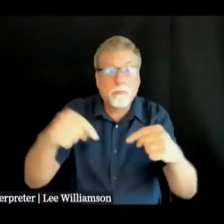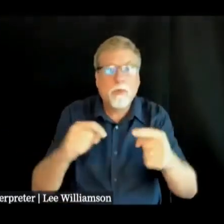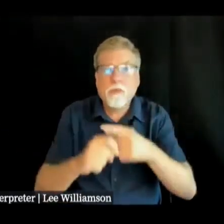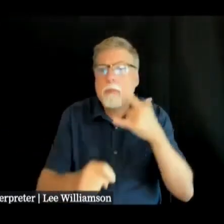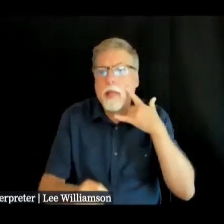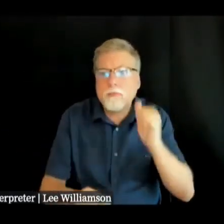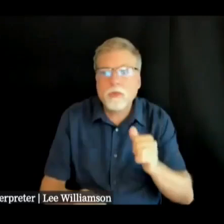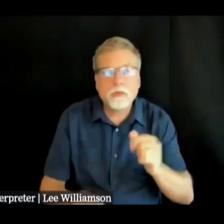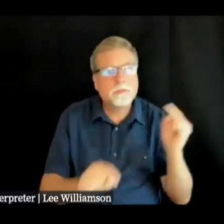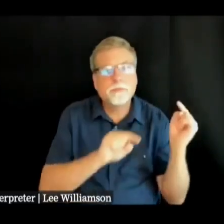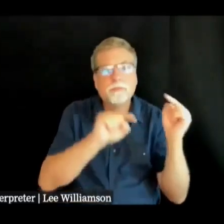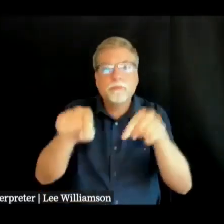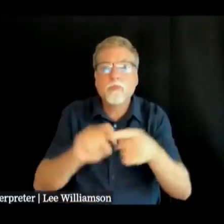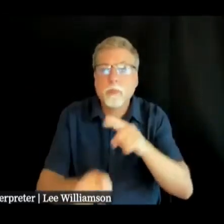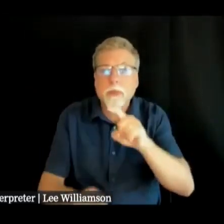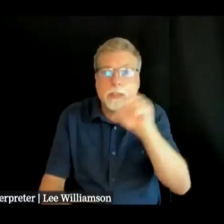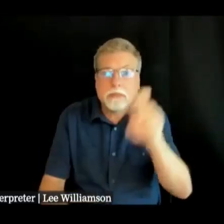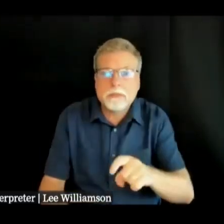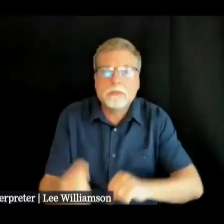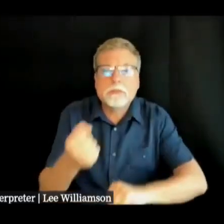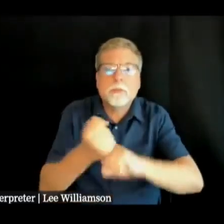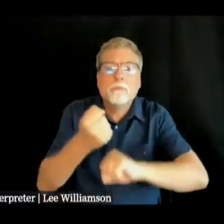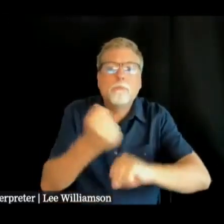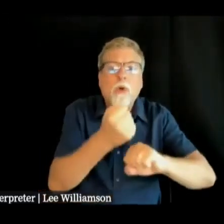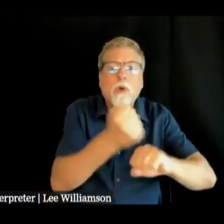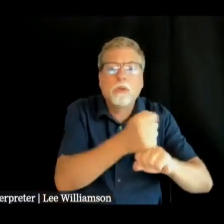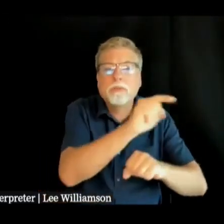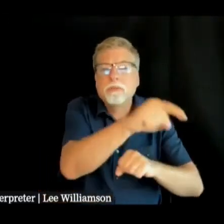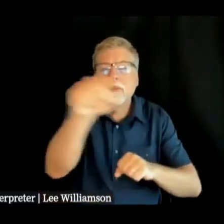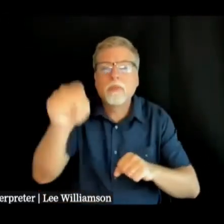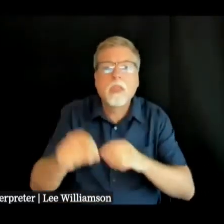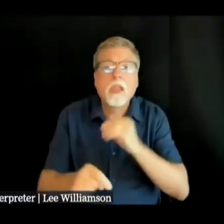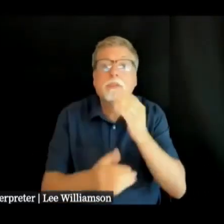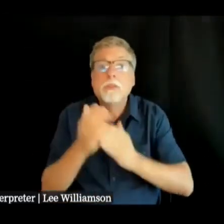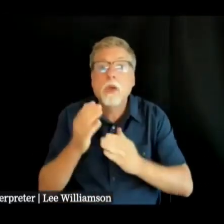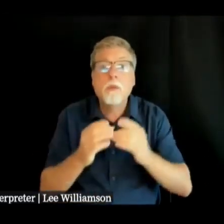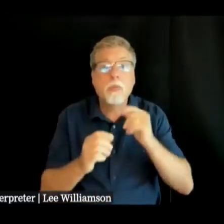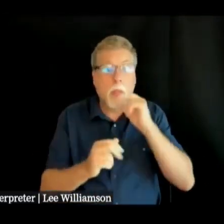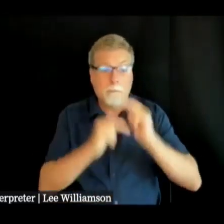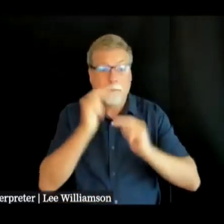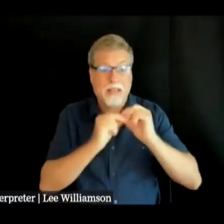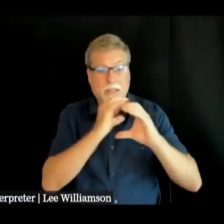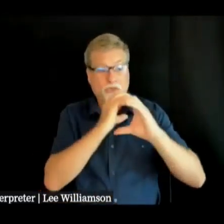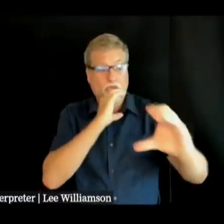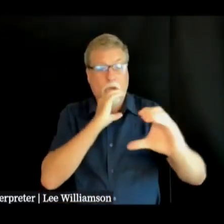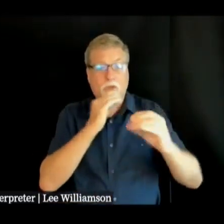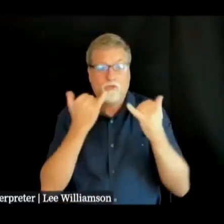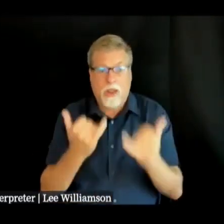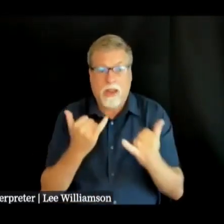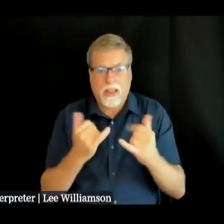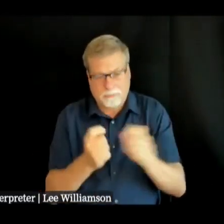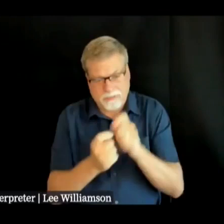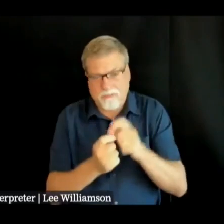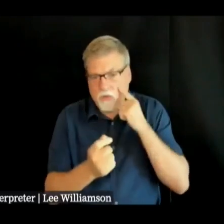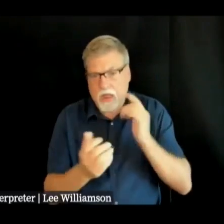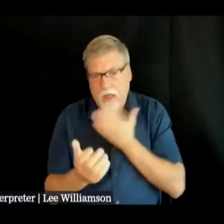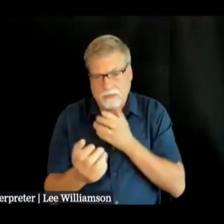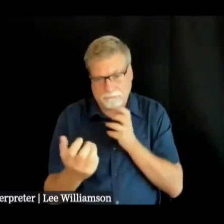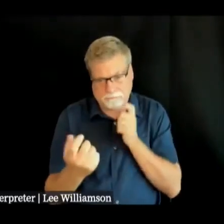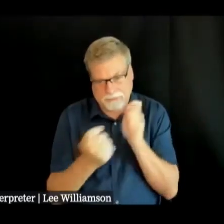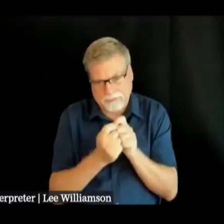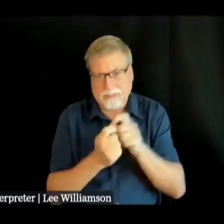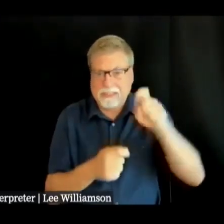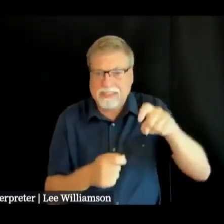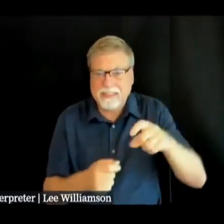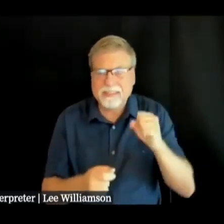texas some are being built specifically to our specifications of what we need and so all of that is happening